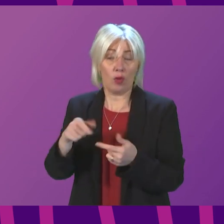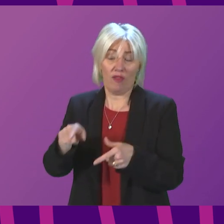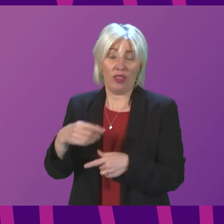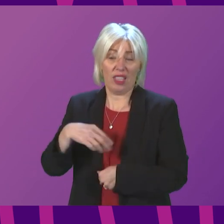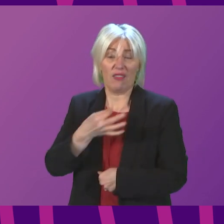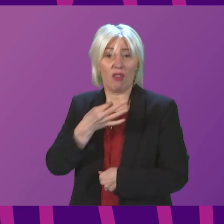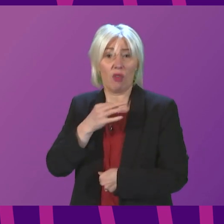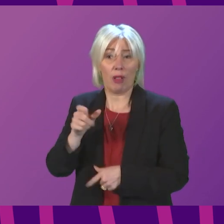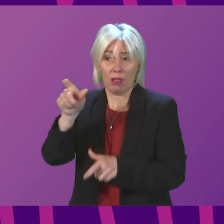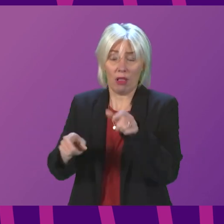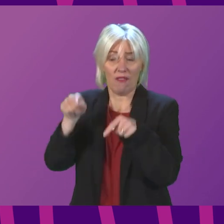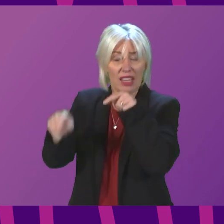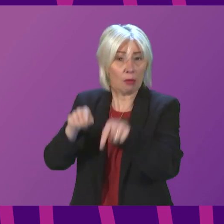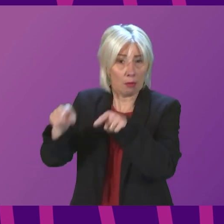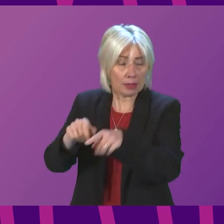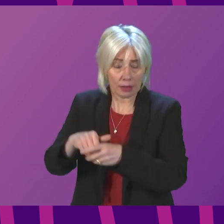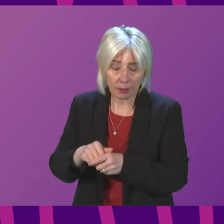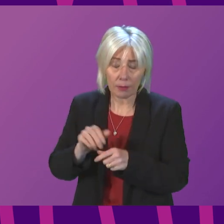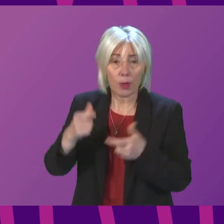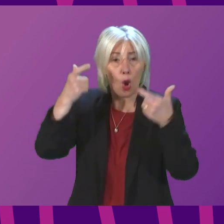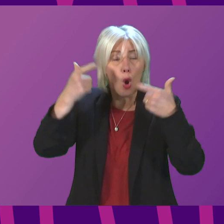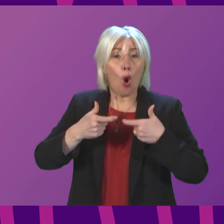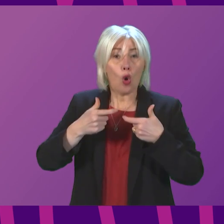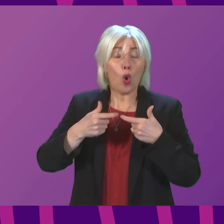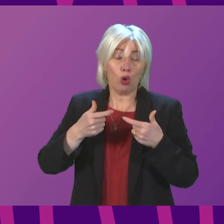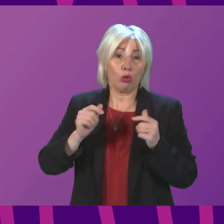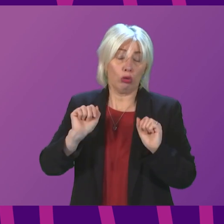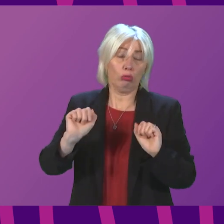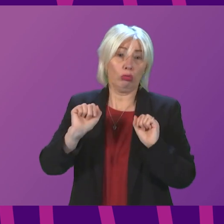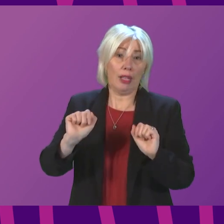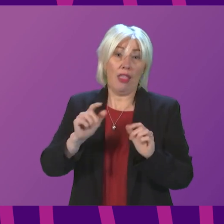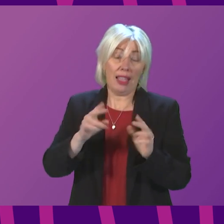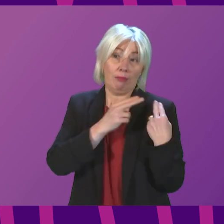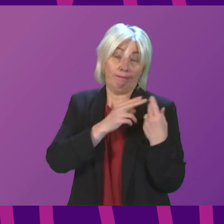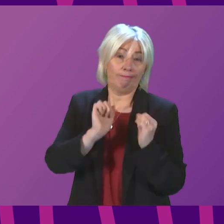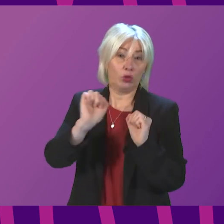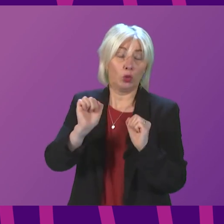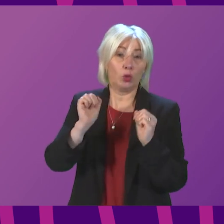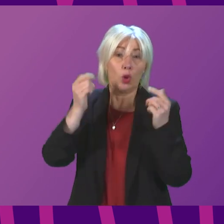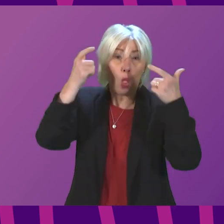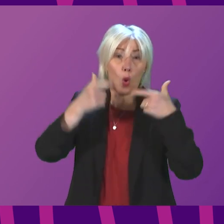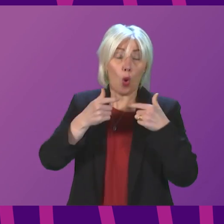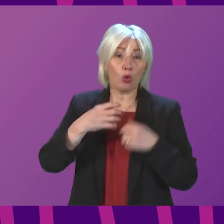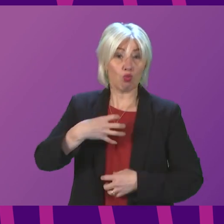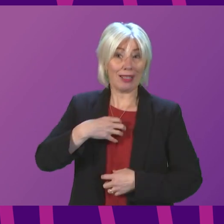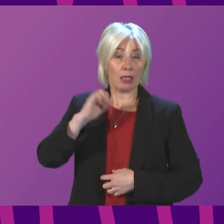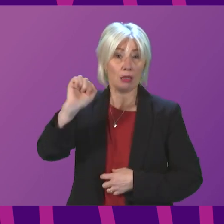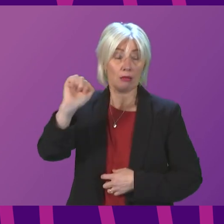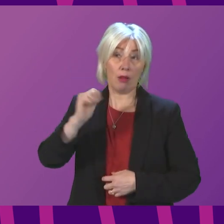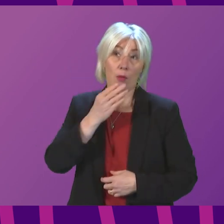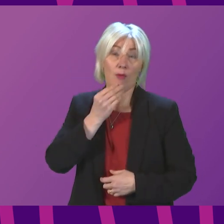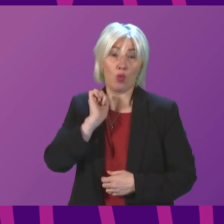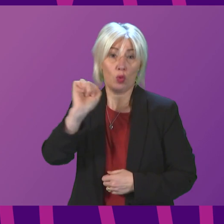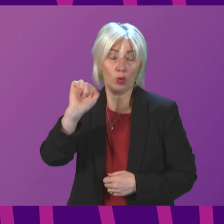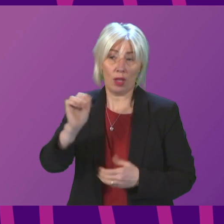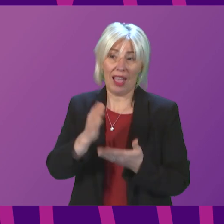particular. While the court programme is of course a matter for the Lord President, I hope to see these courts utilised more widely as an element of